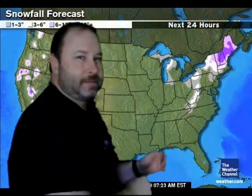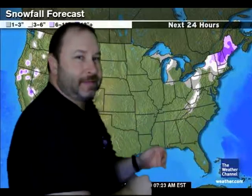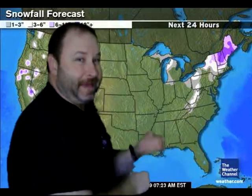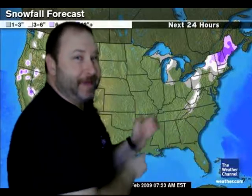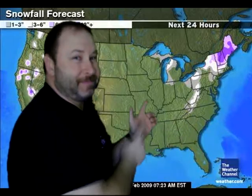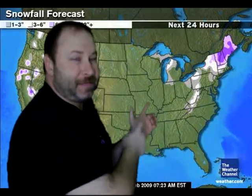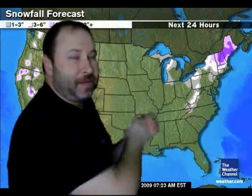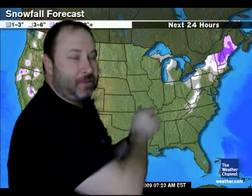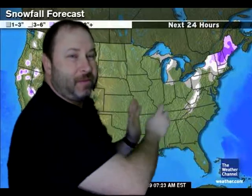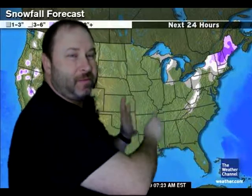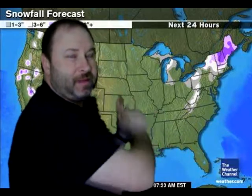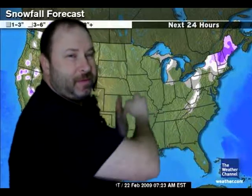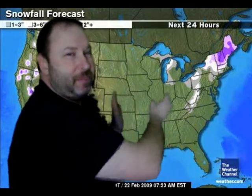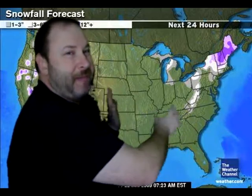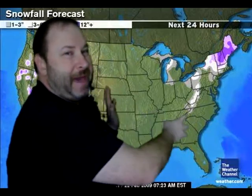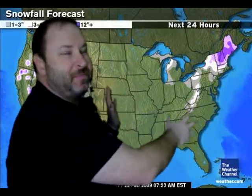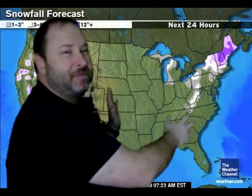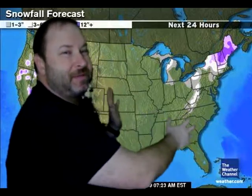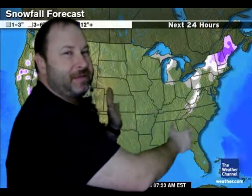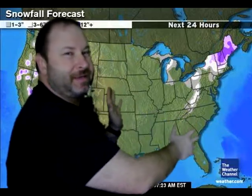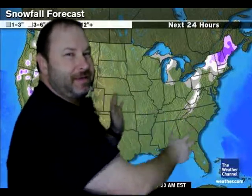Yeah, I could probably put like a big map of something here.